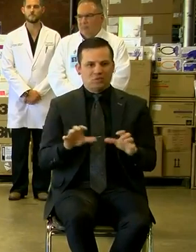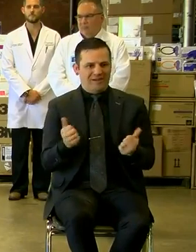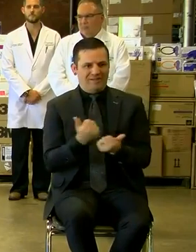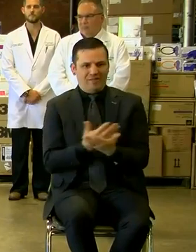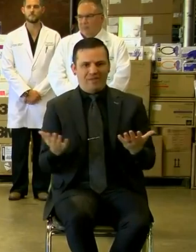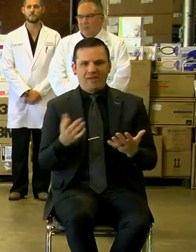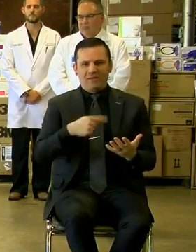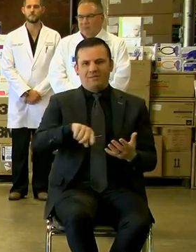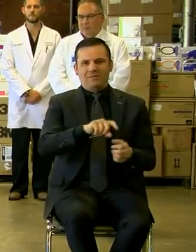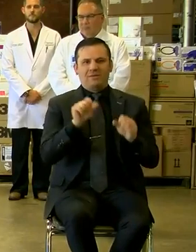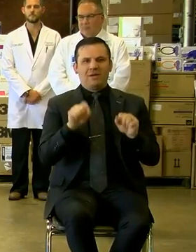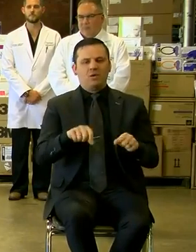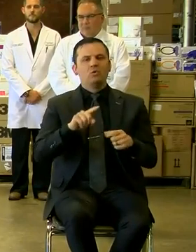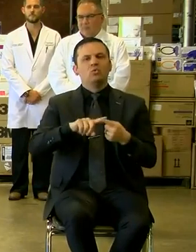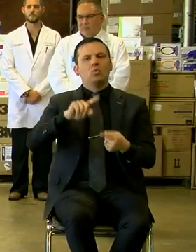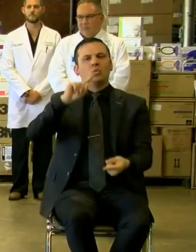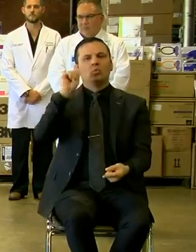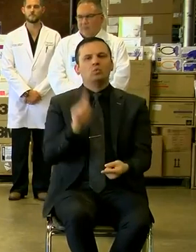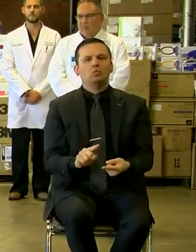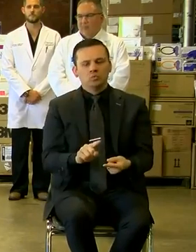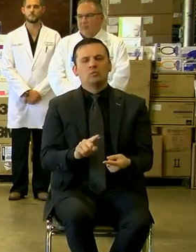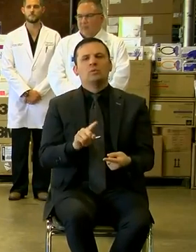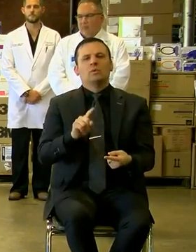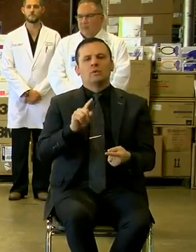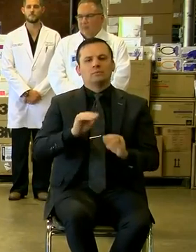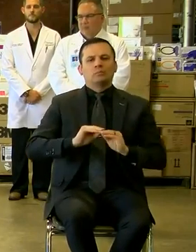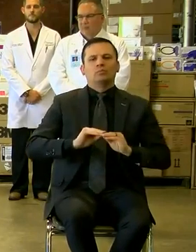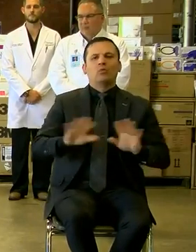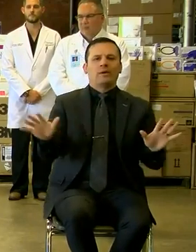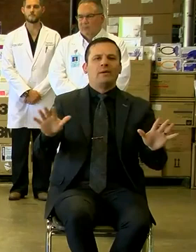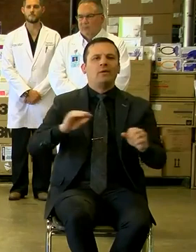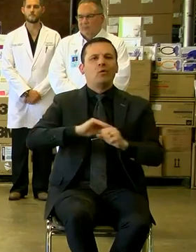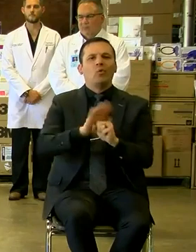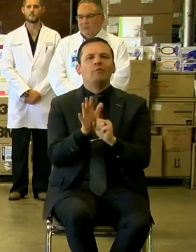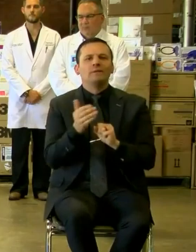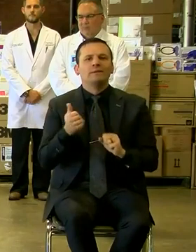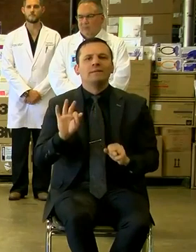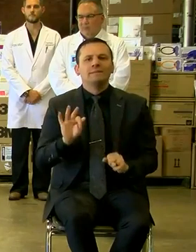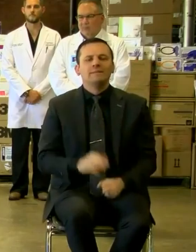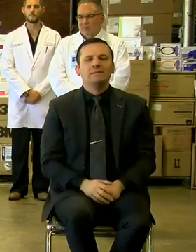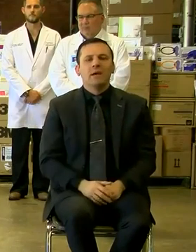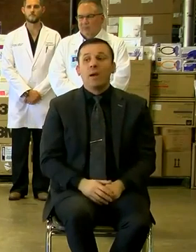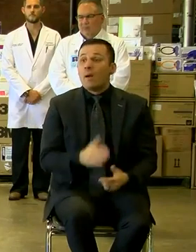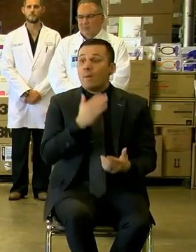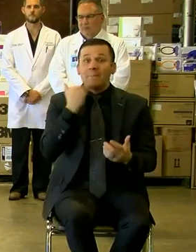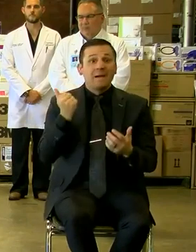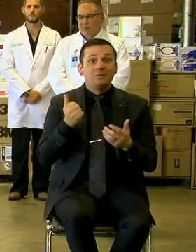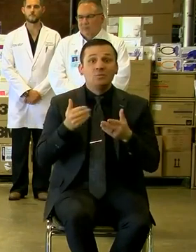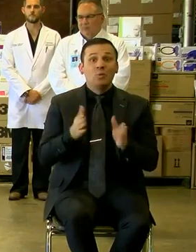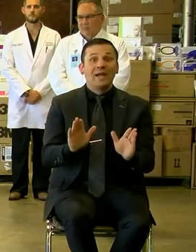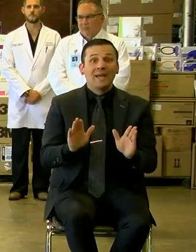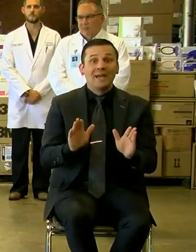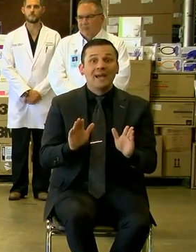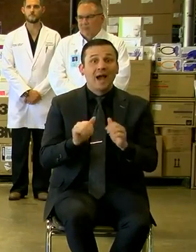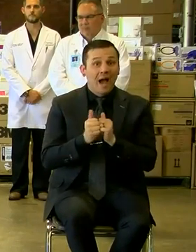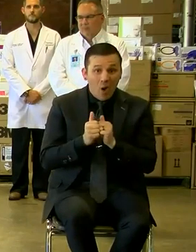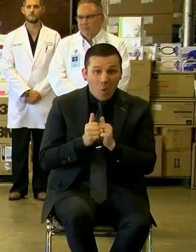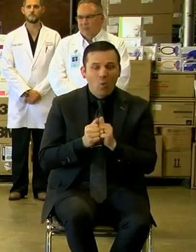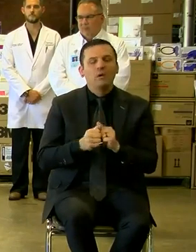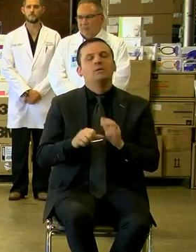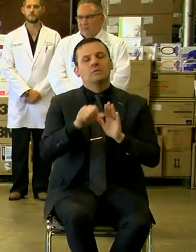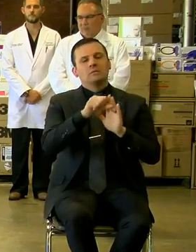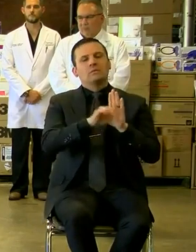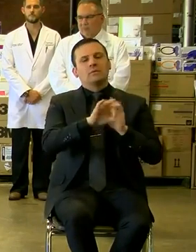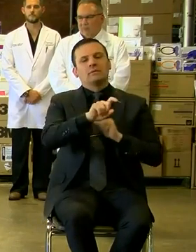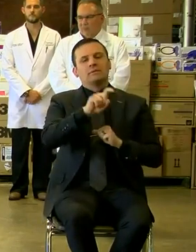possible to mitigate and reduce the spread of COVID-19. The best way to do that is for the state of